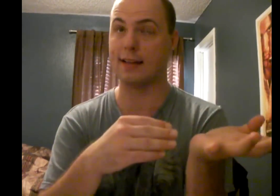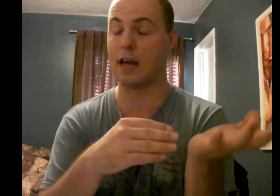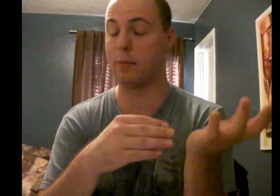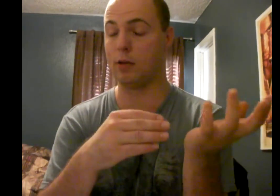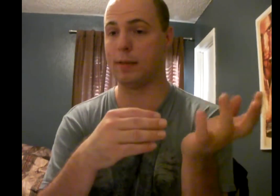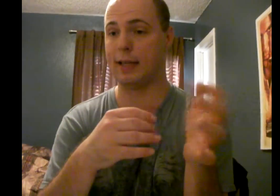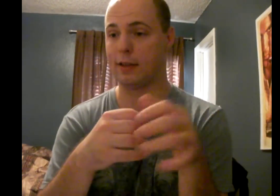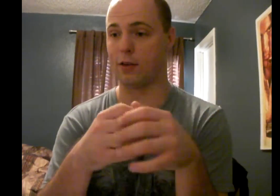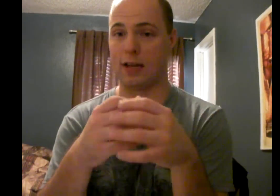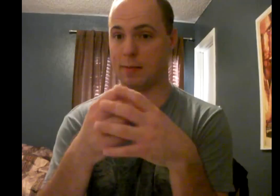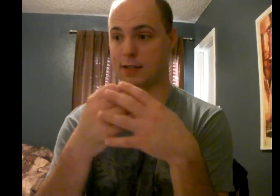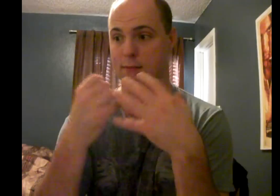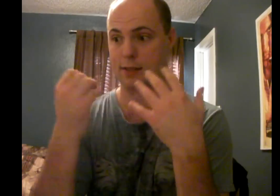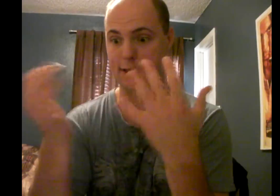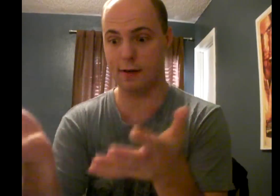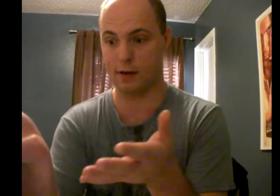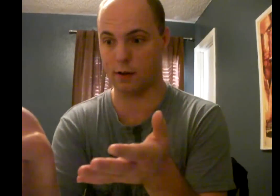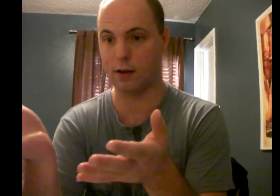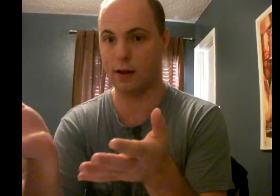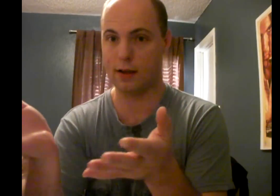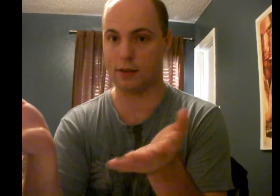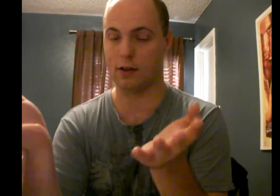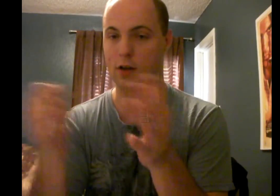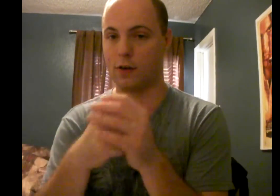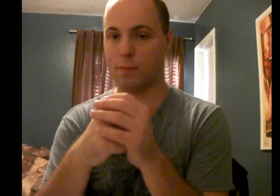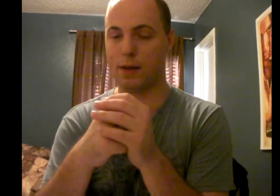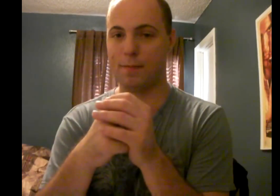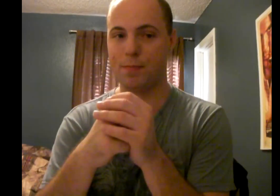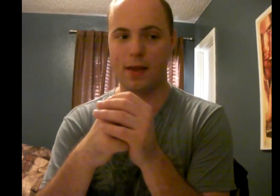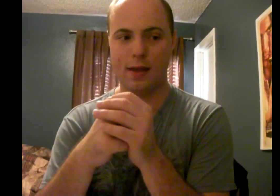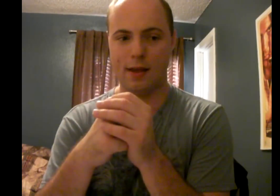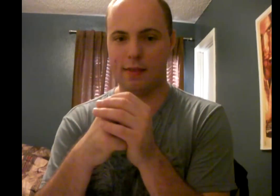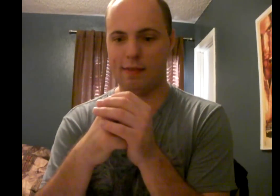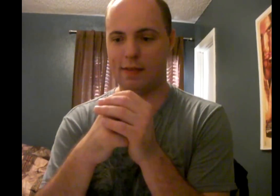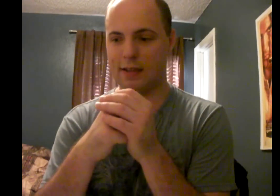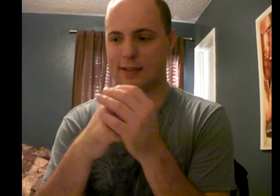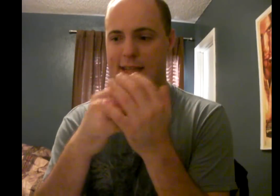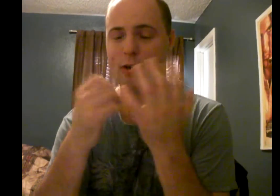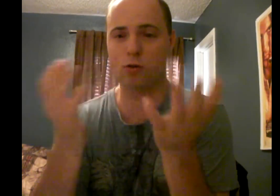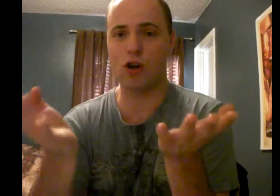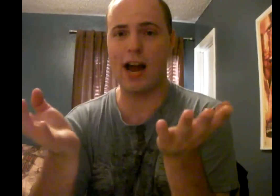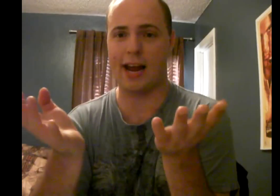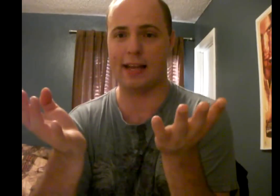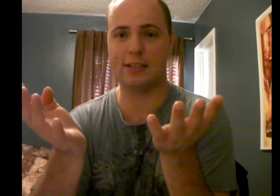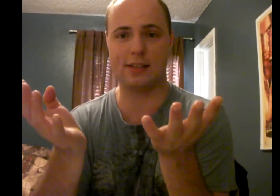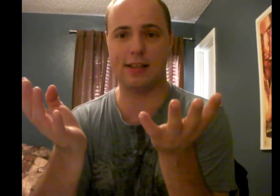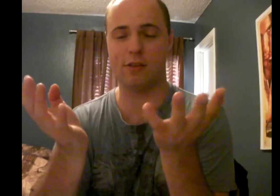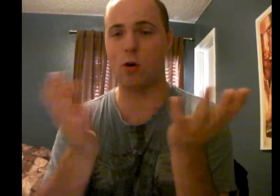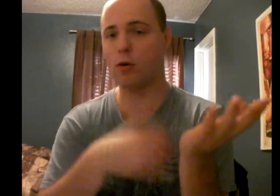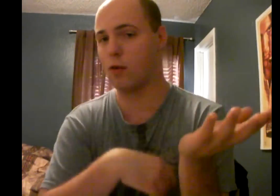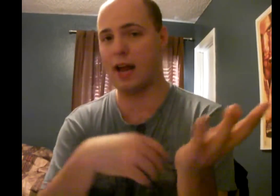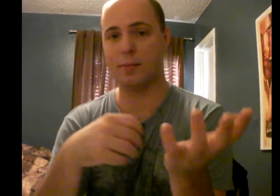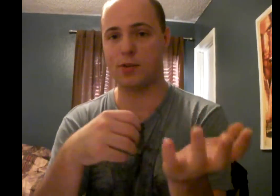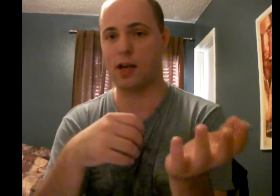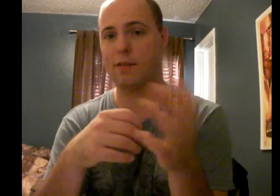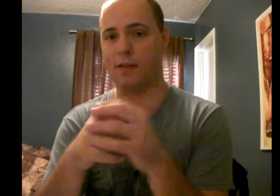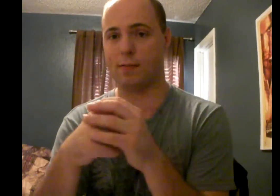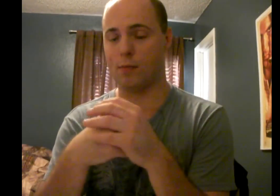granted, that would only be, like, 30 minutes of material in the long run. But it's just they don't try. It's just they throw in random stuff and